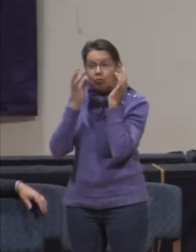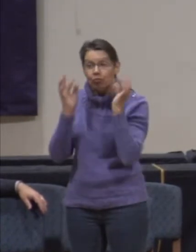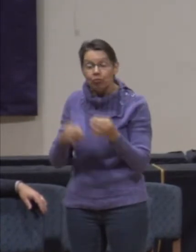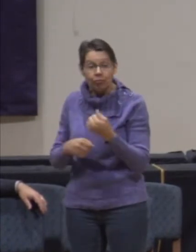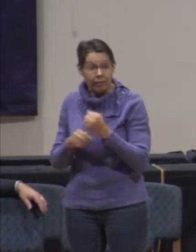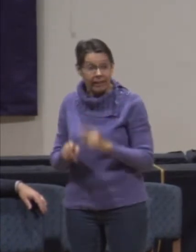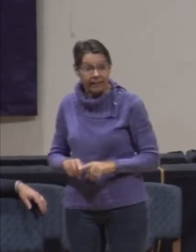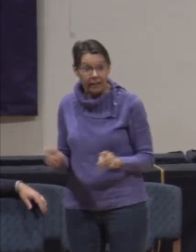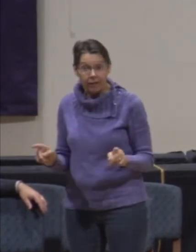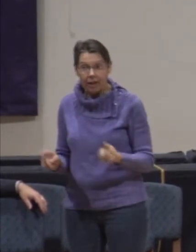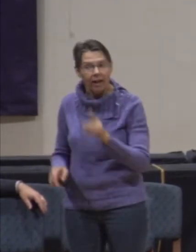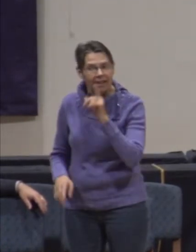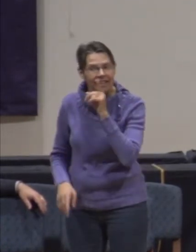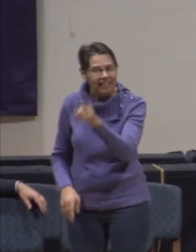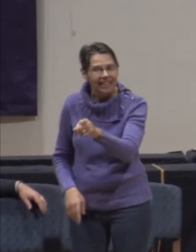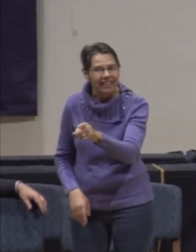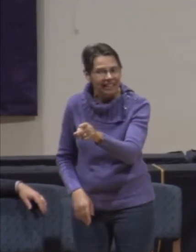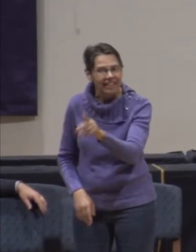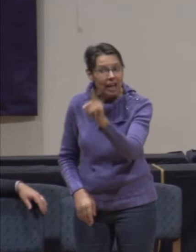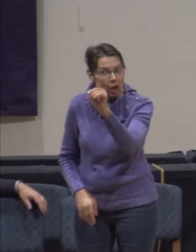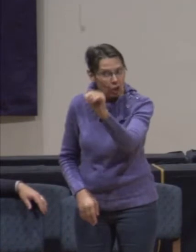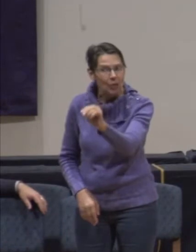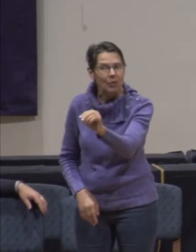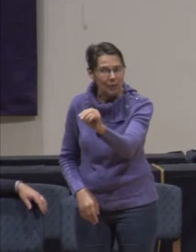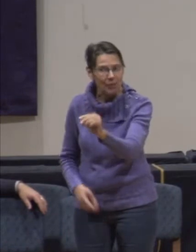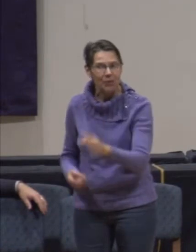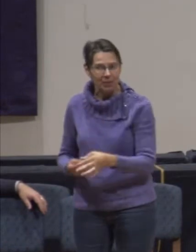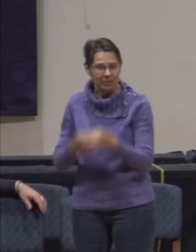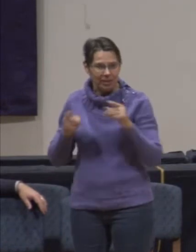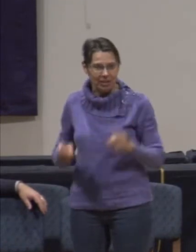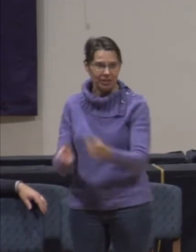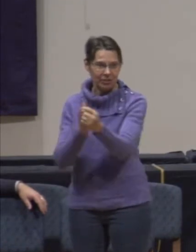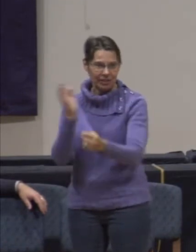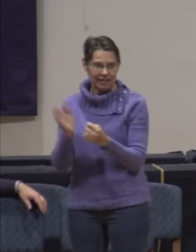do, perhaps most especially in times like these.